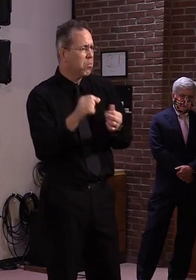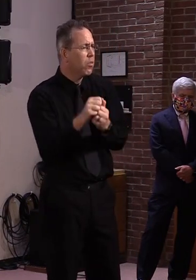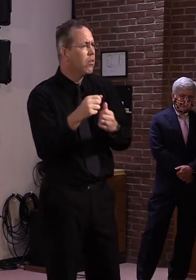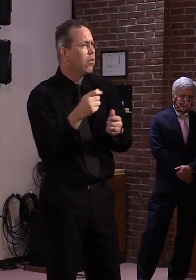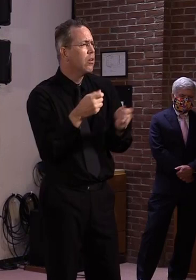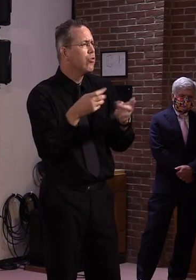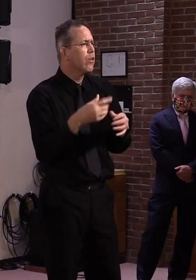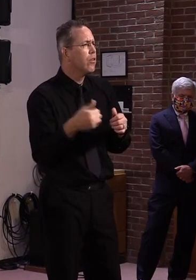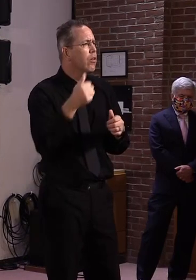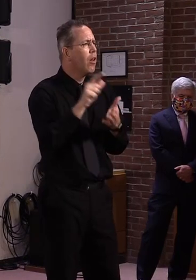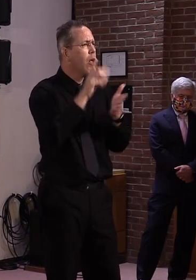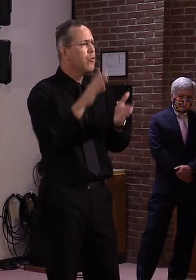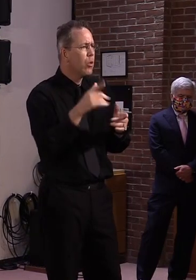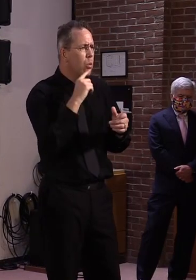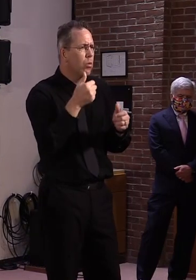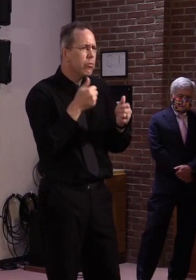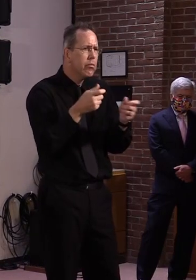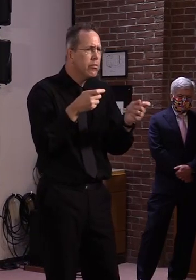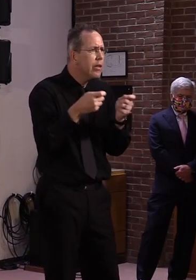Colin Nain, VT Digger.